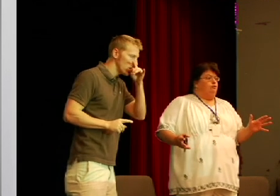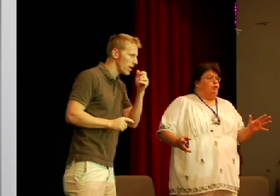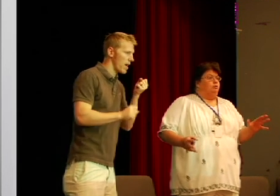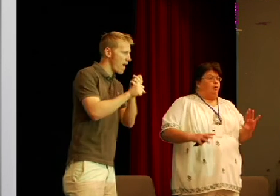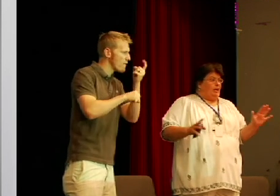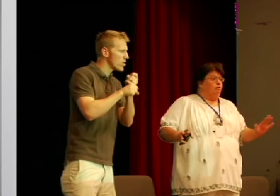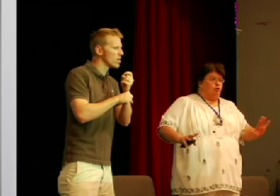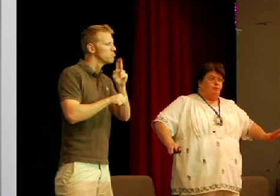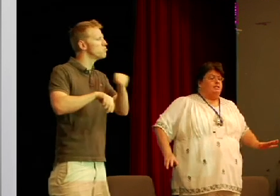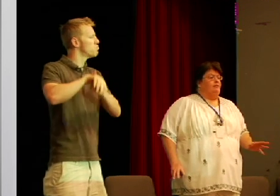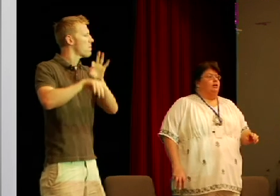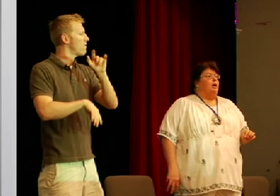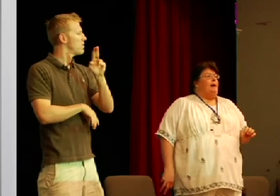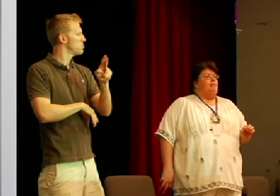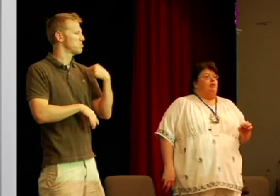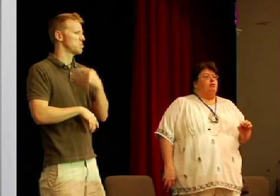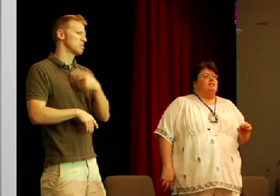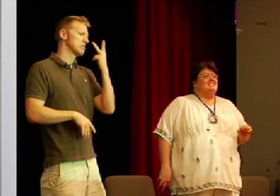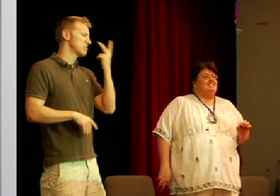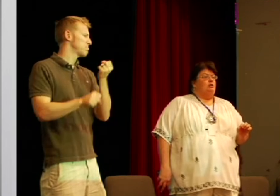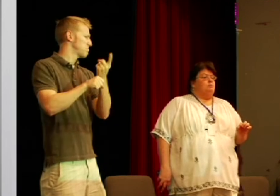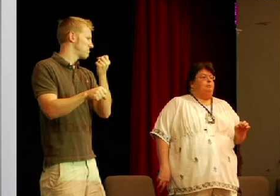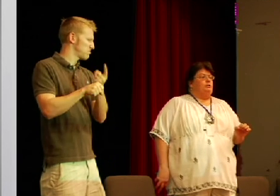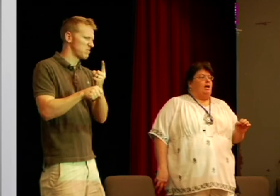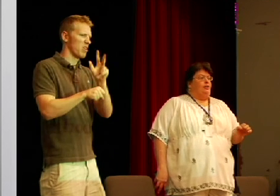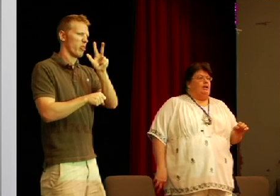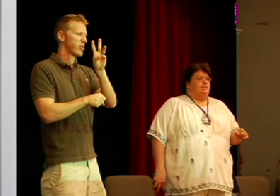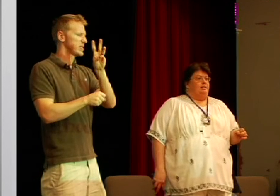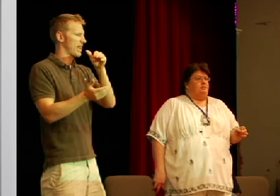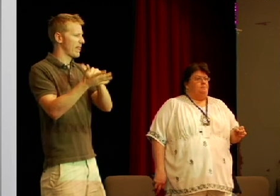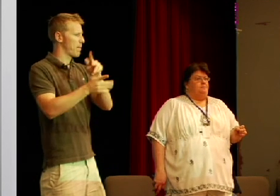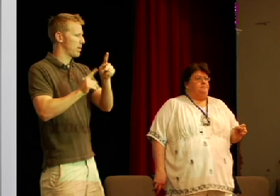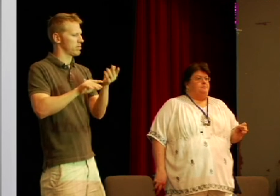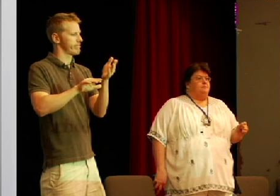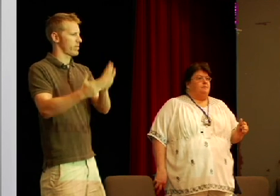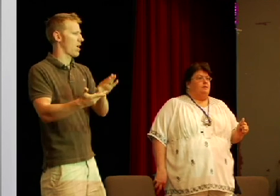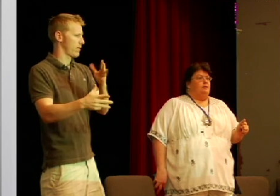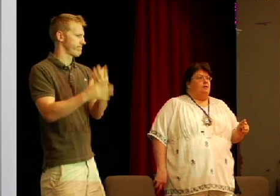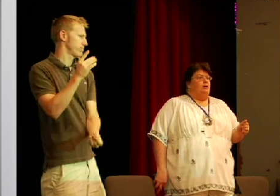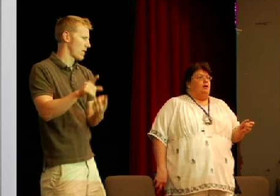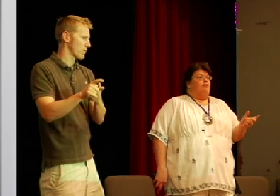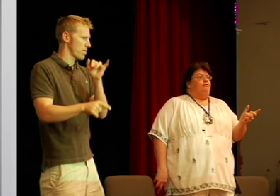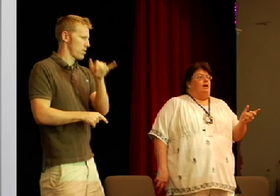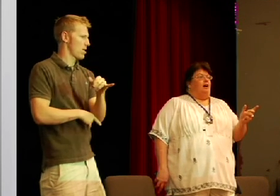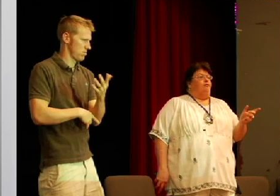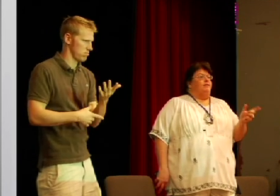flu the regular flu that we see every year about 36,000 people die in the United States 4